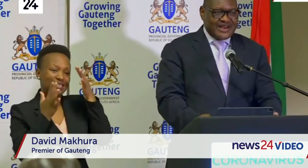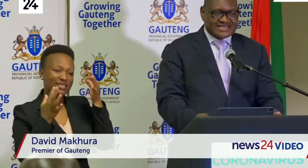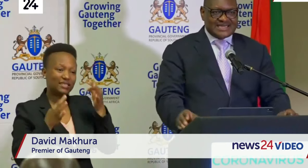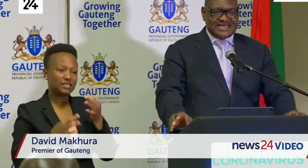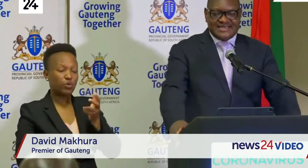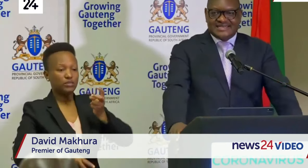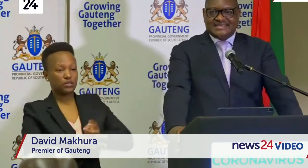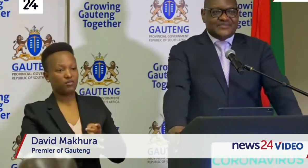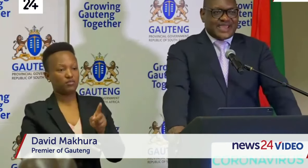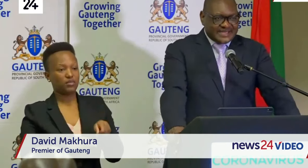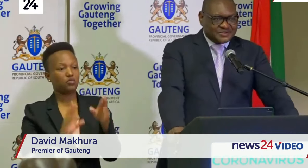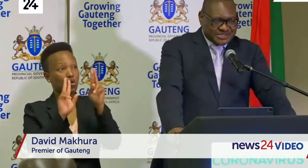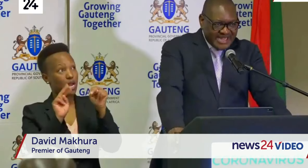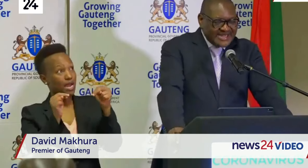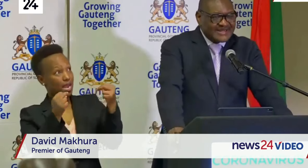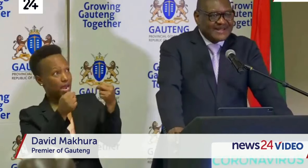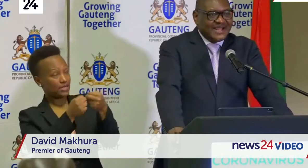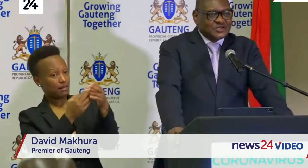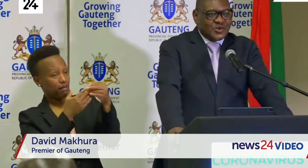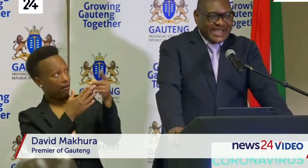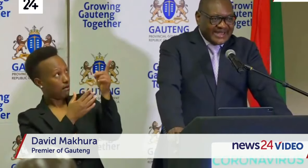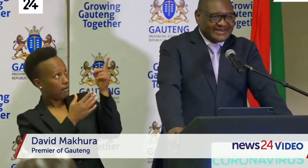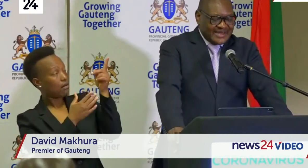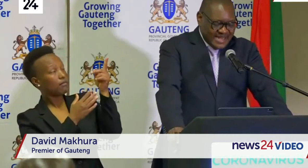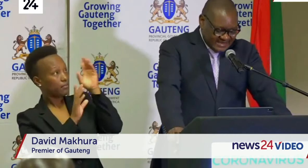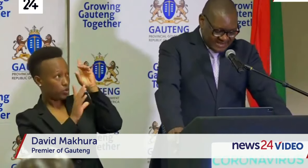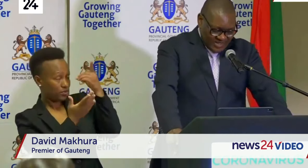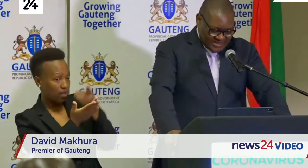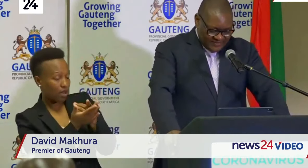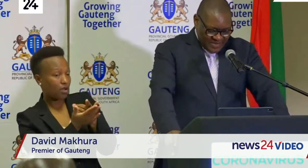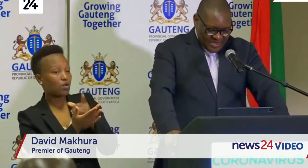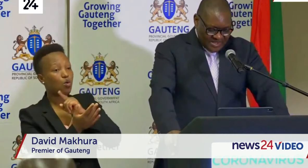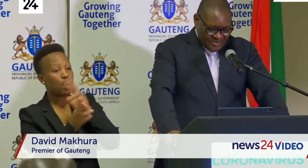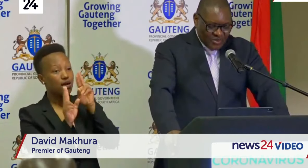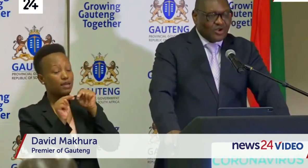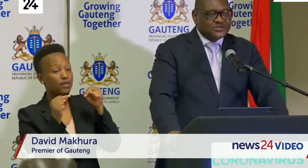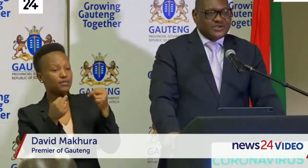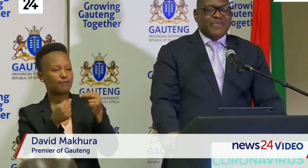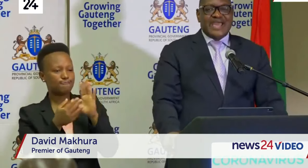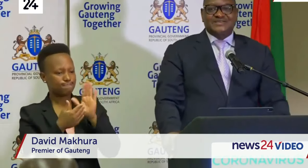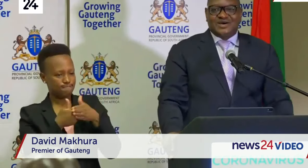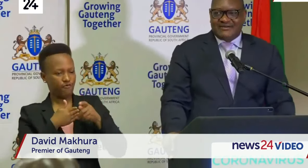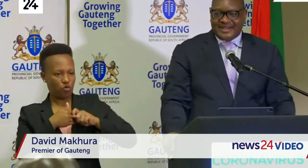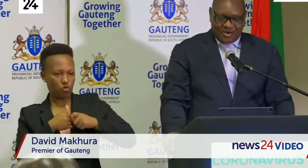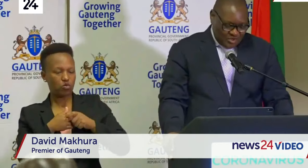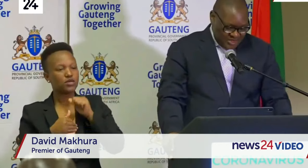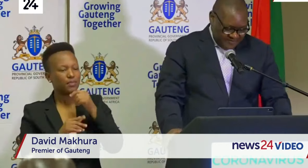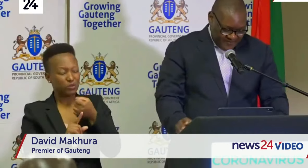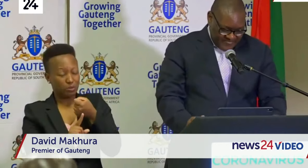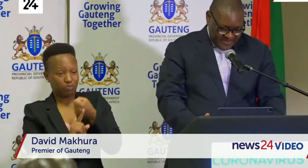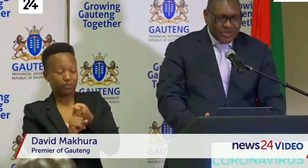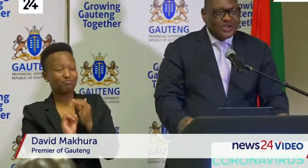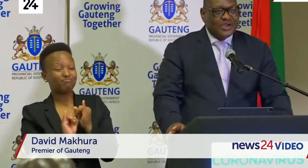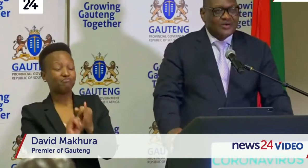our national leadership had to take to carry the nation with will also impact on our economy.